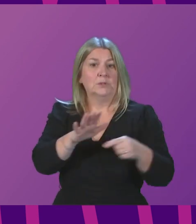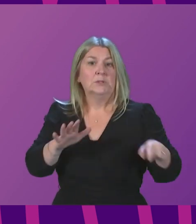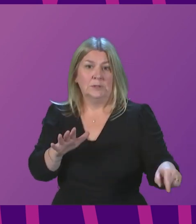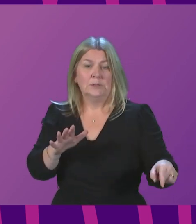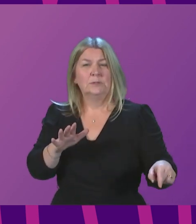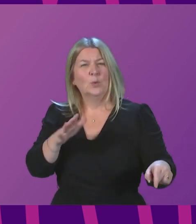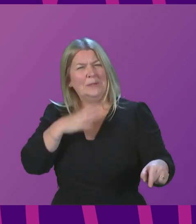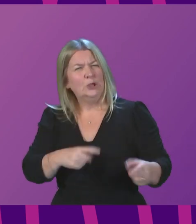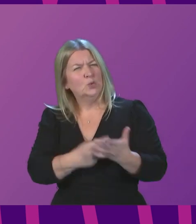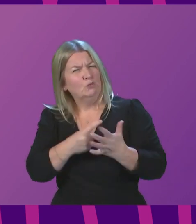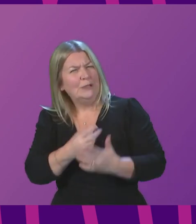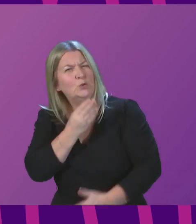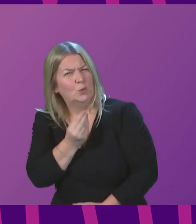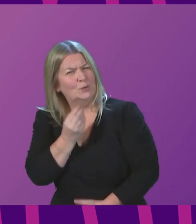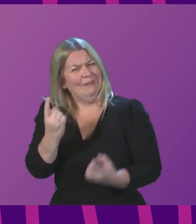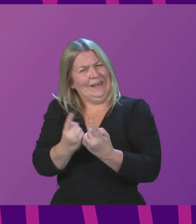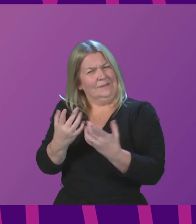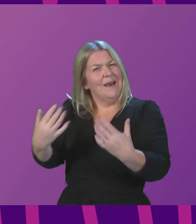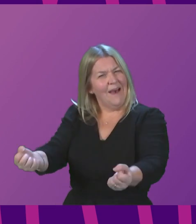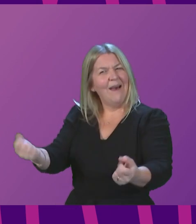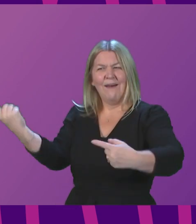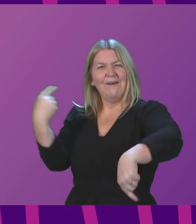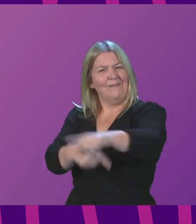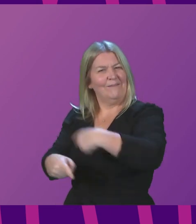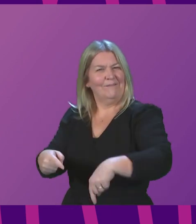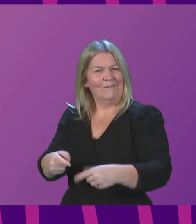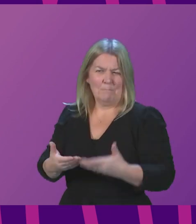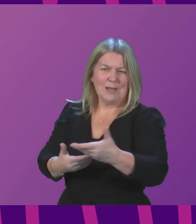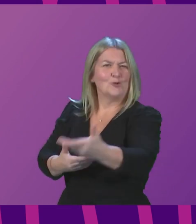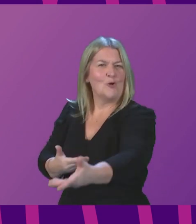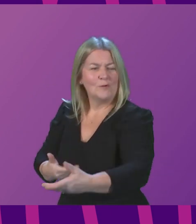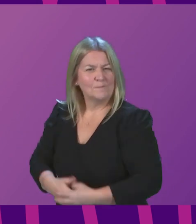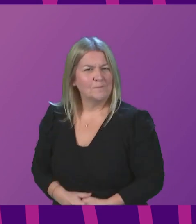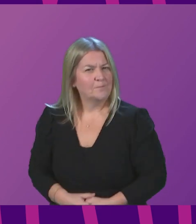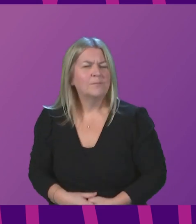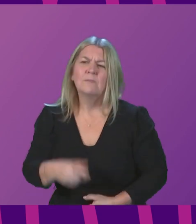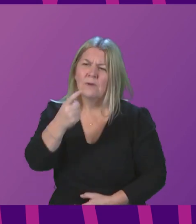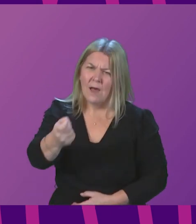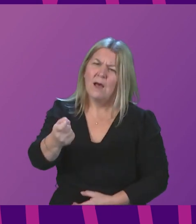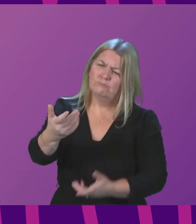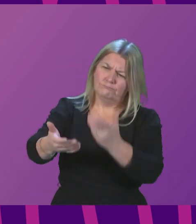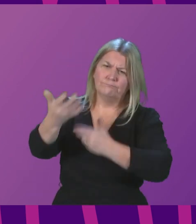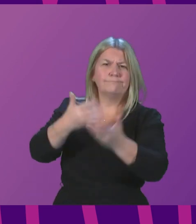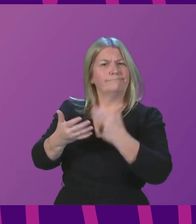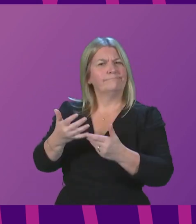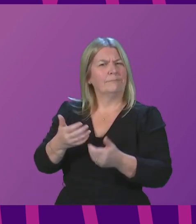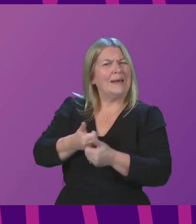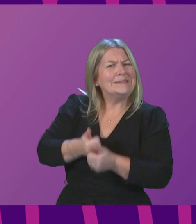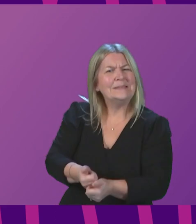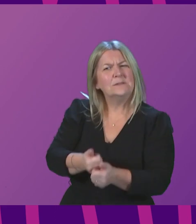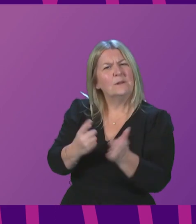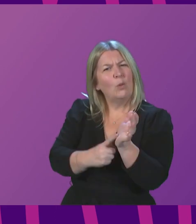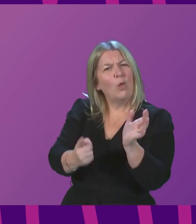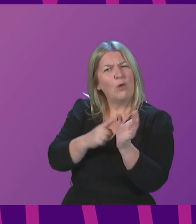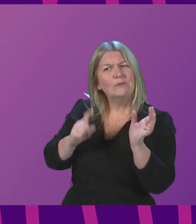to reuse or upcycle items even before recycling. Can the First Minister indicate what assistance is available to local authorities to actually help them